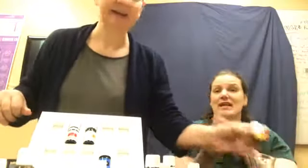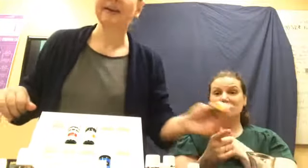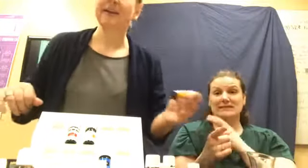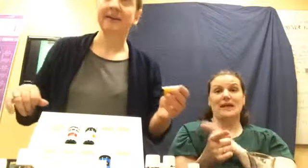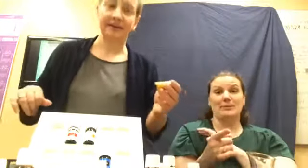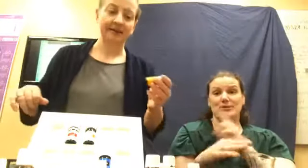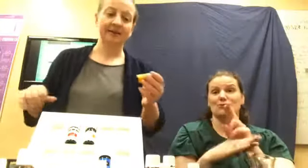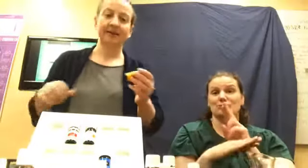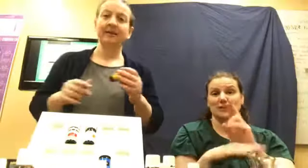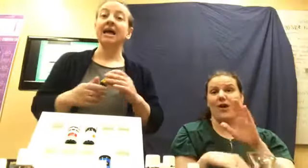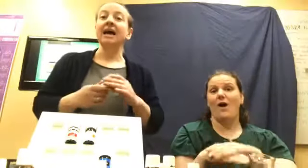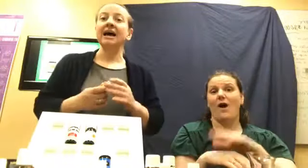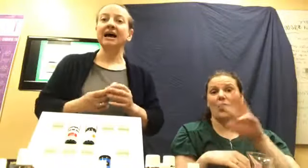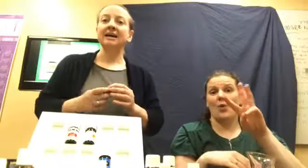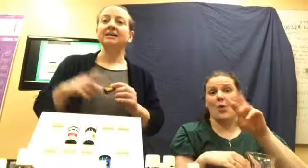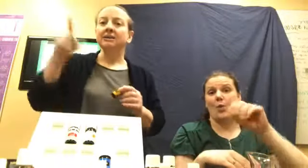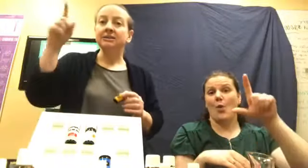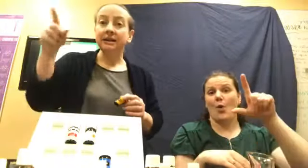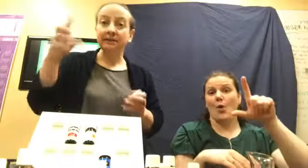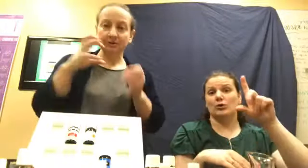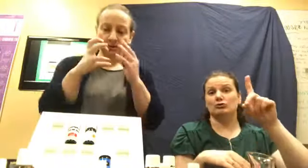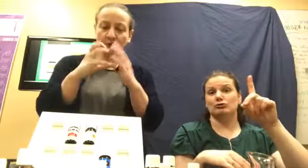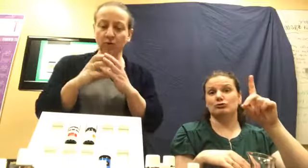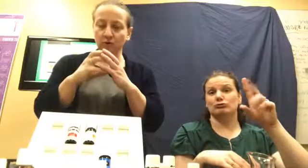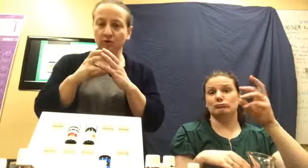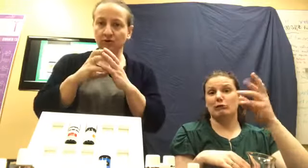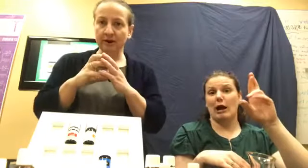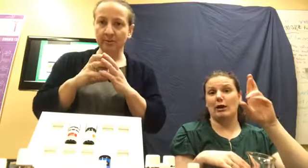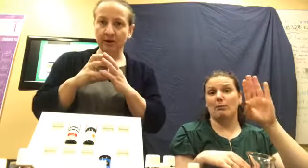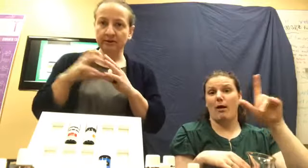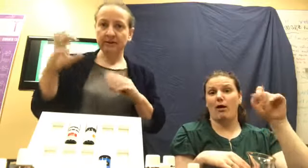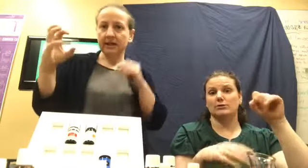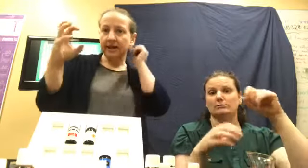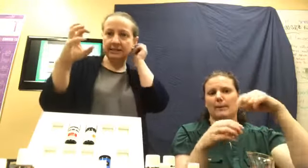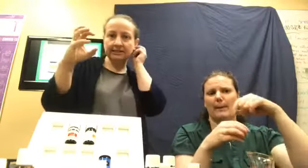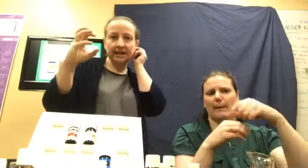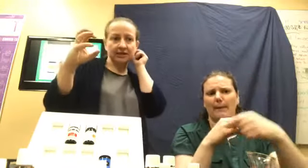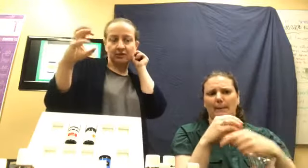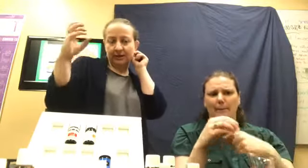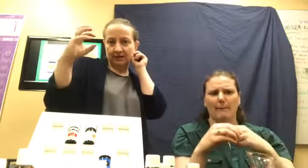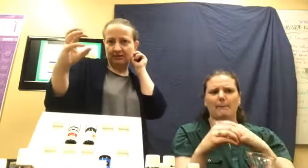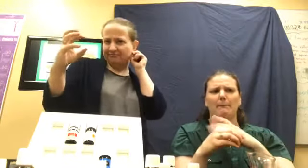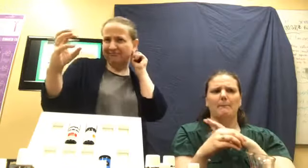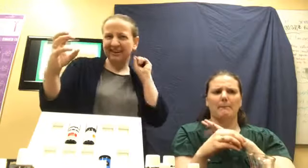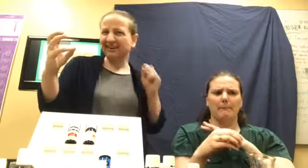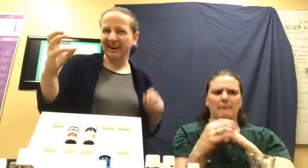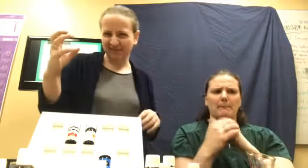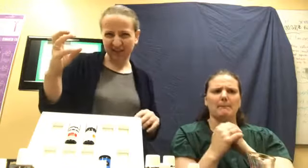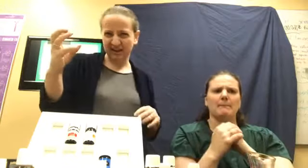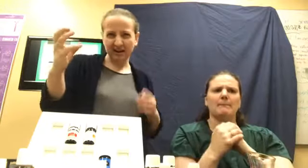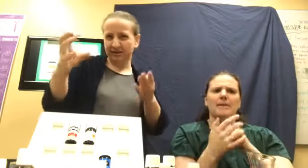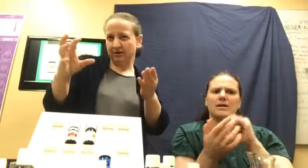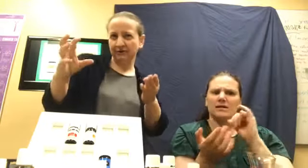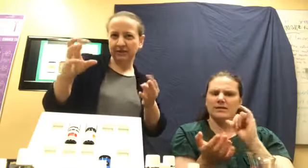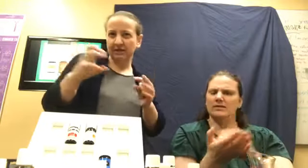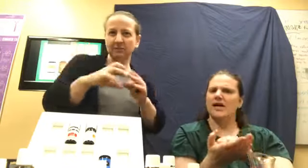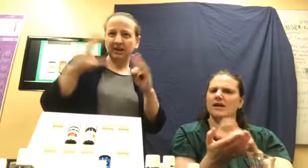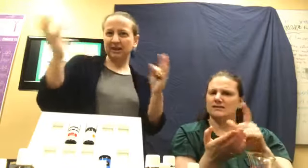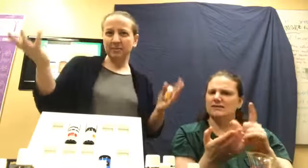wool dryer balls. Aha. Debbie uses wool dryer balls and, uh, you can get, they're kind of a thing now. I don't know if you've seen them. You can get them